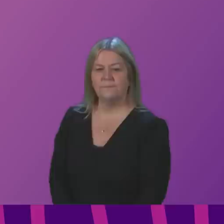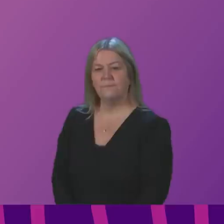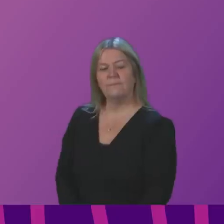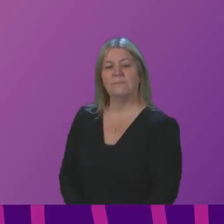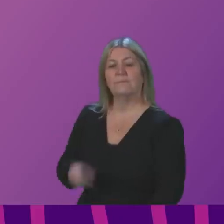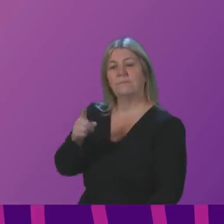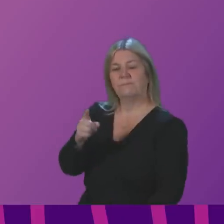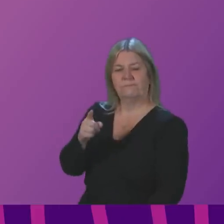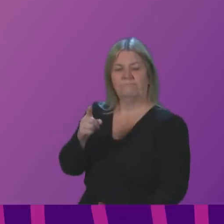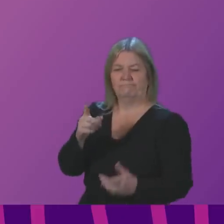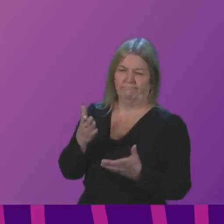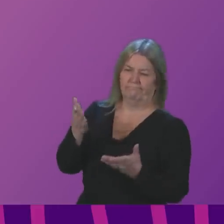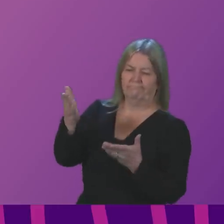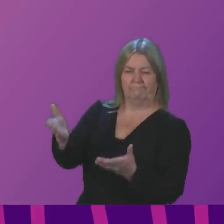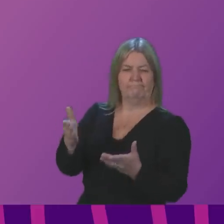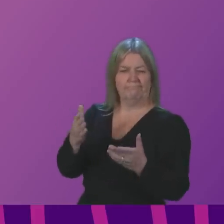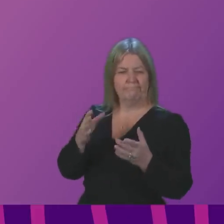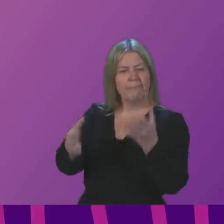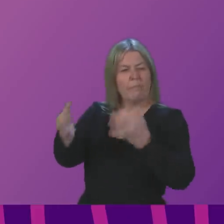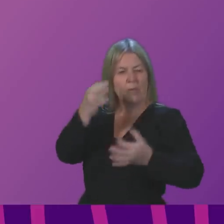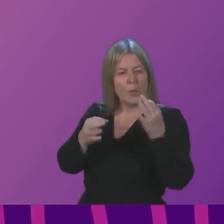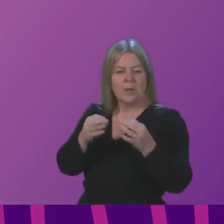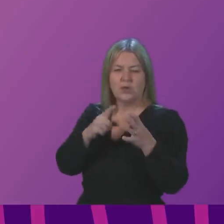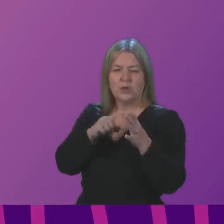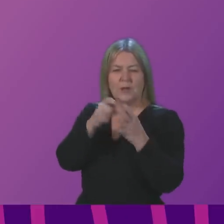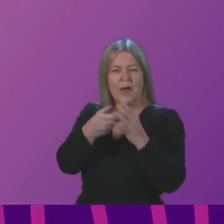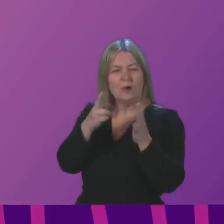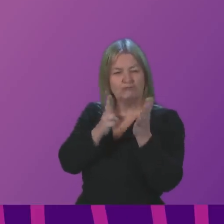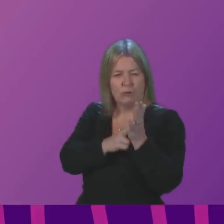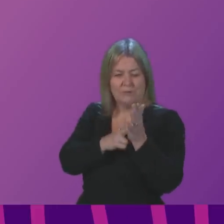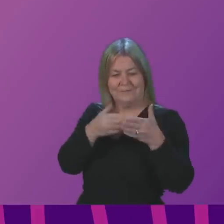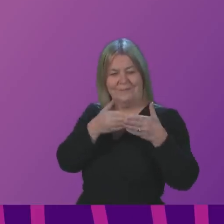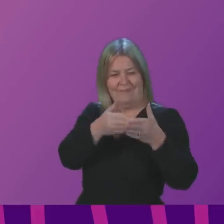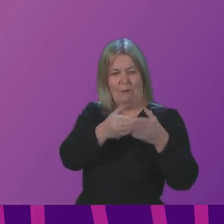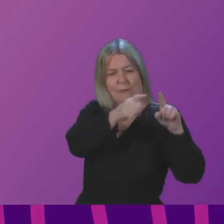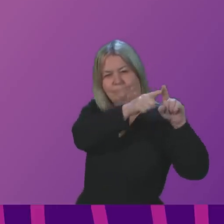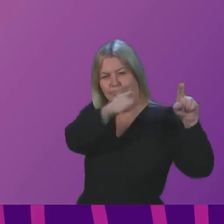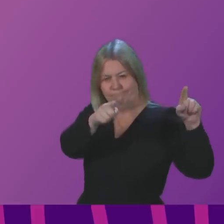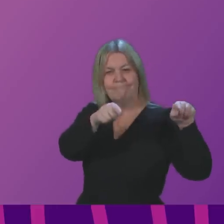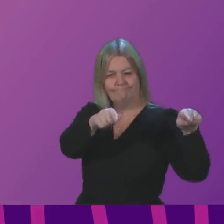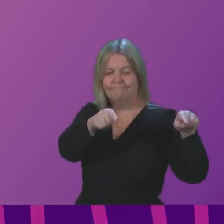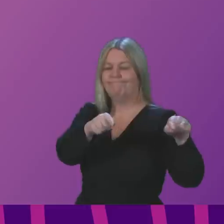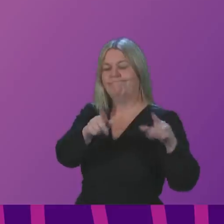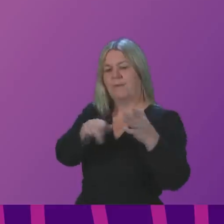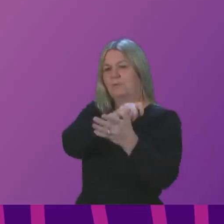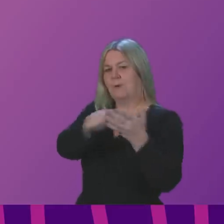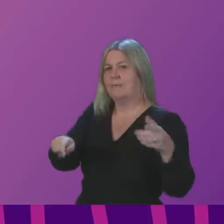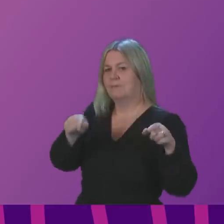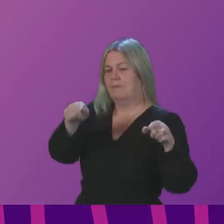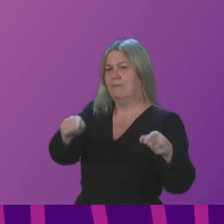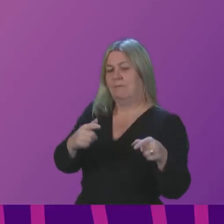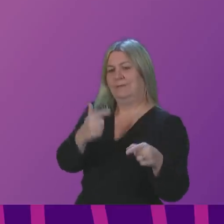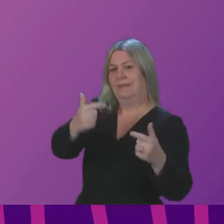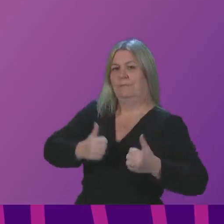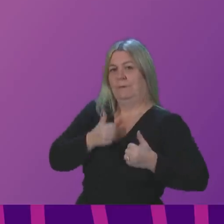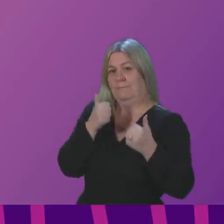has to berth overnight at Brodick due to the poor state of the Erdrossan harbour fenders, leading to the cancellation of the 7 a.m. service to Arran, a sailing